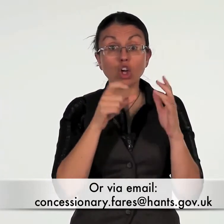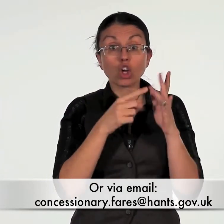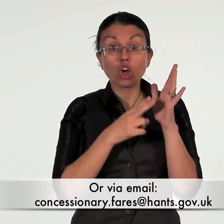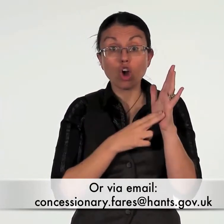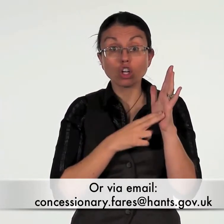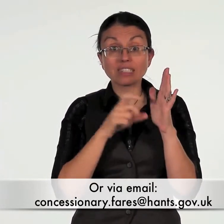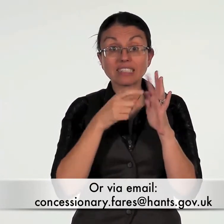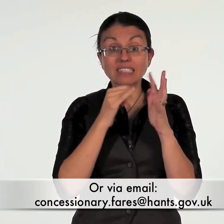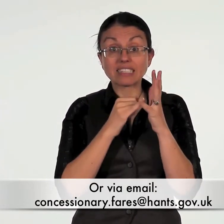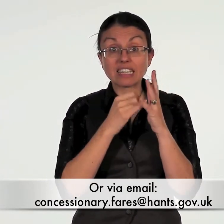.uk